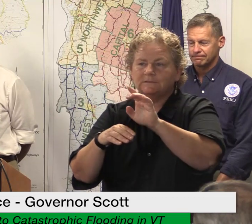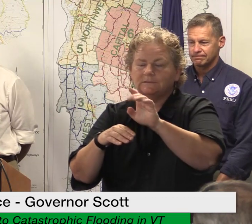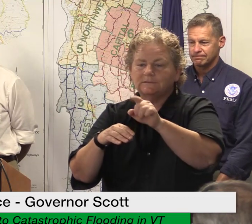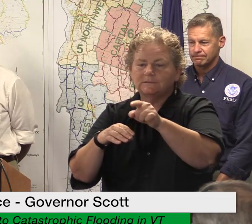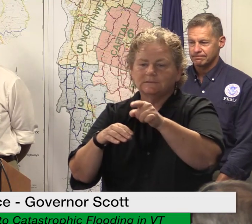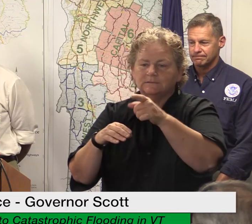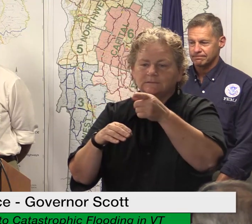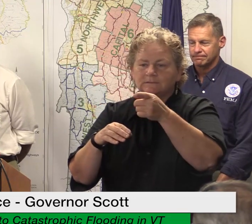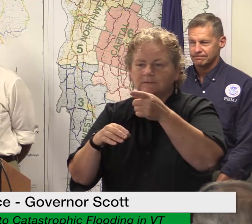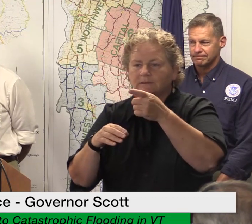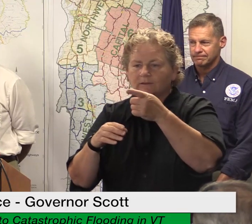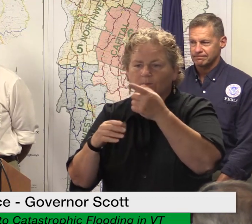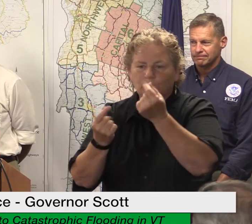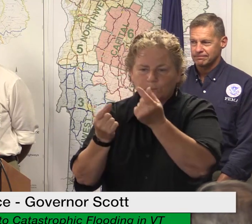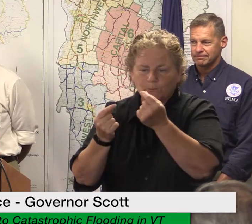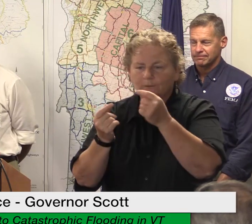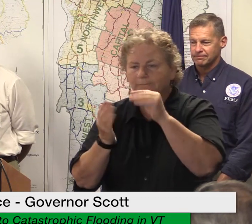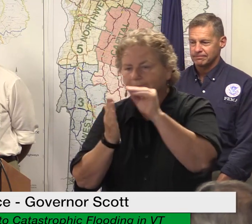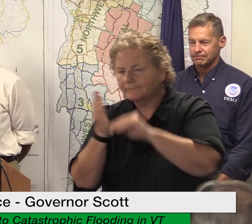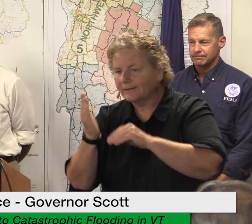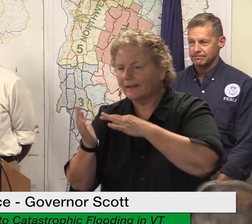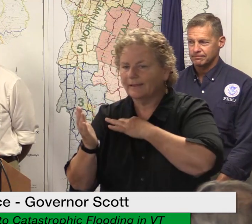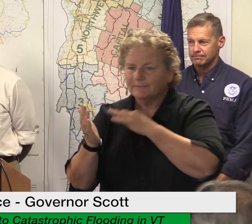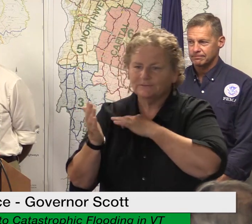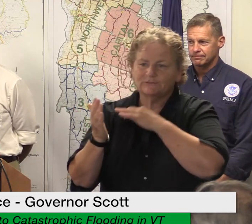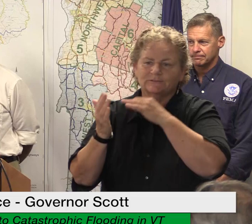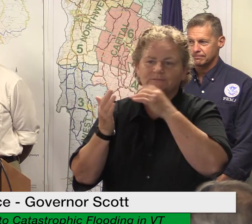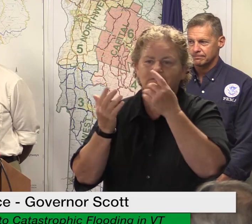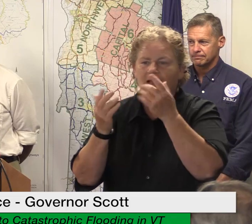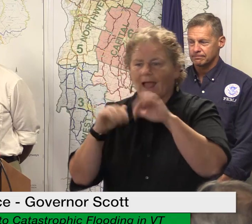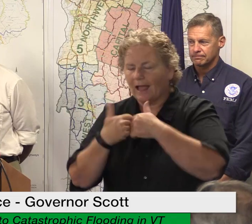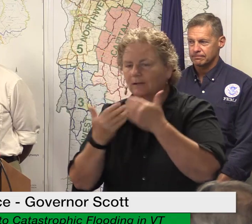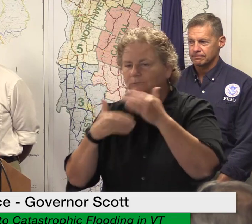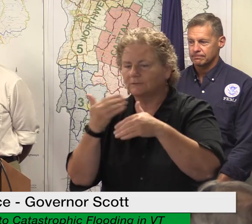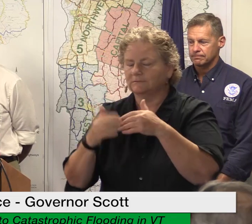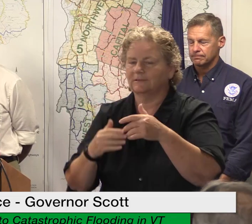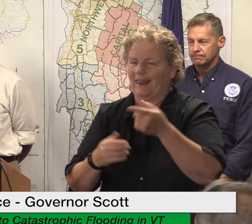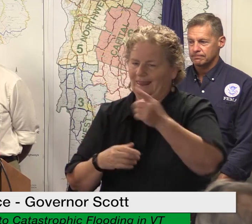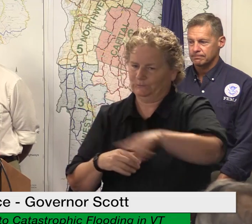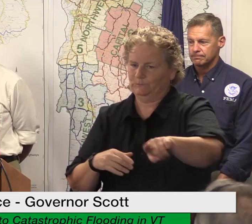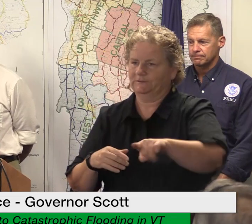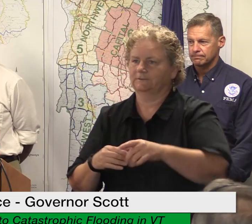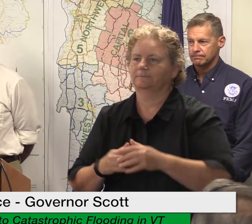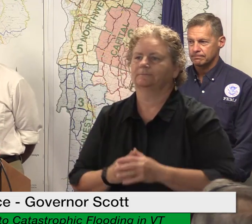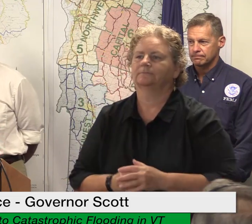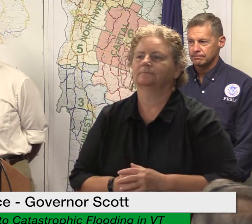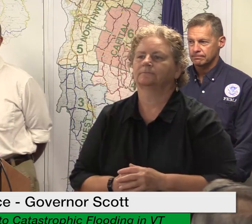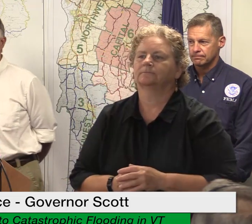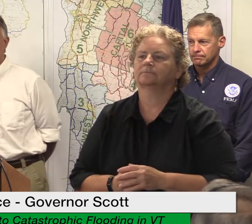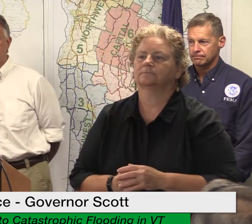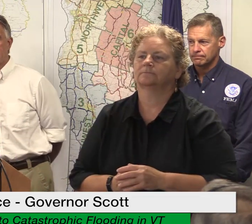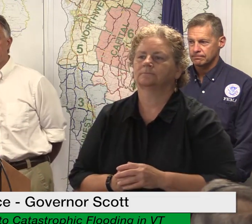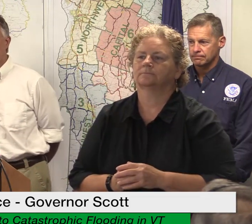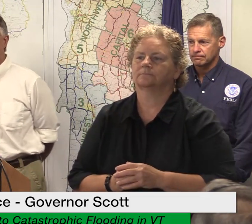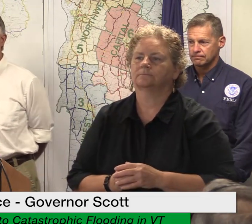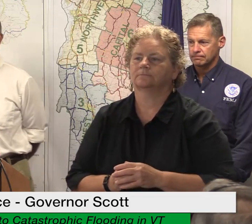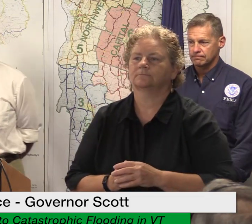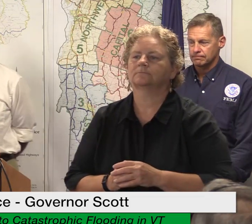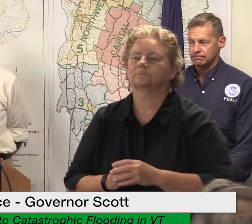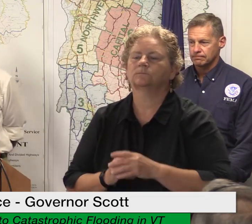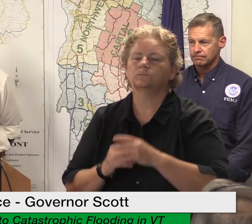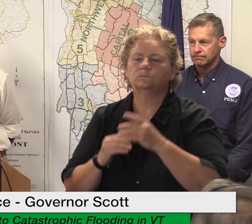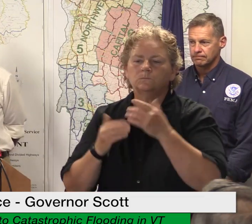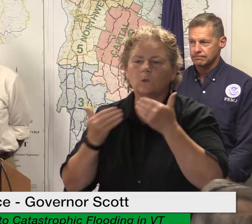businesses are encouraged to collect document and prepare photographs of damage insurance